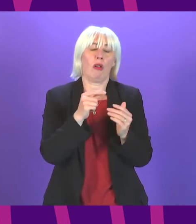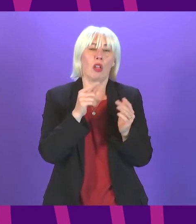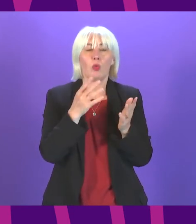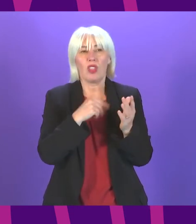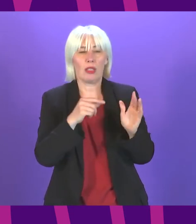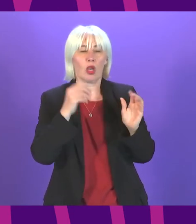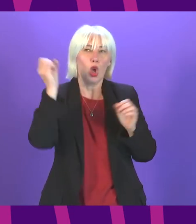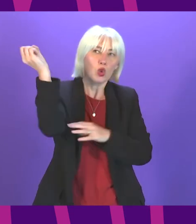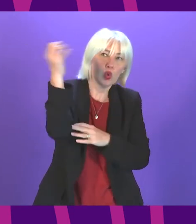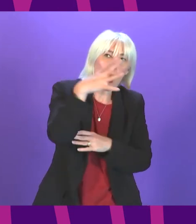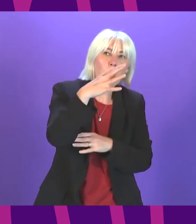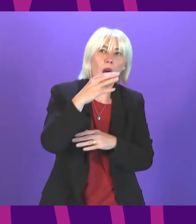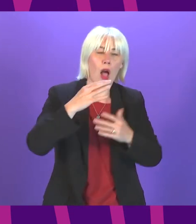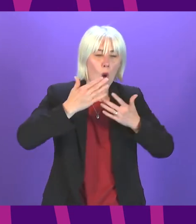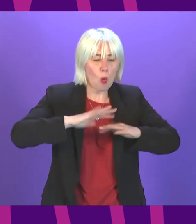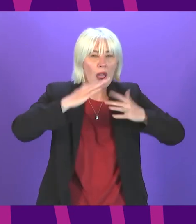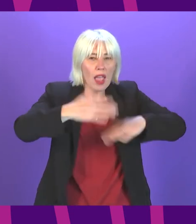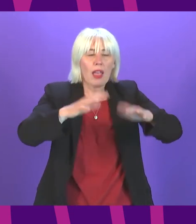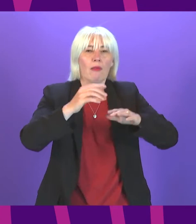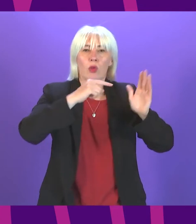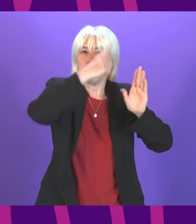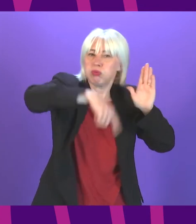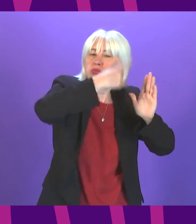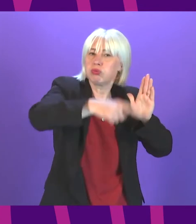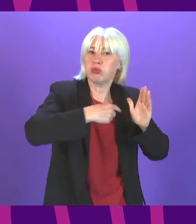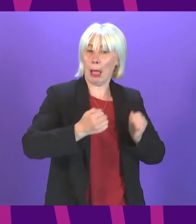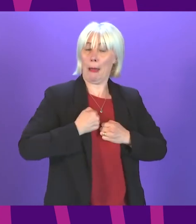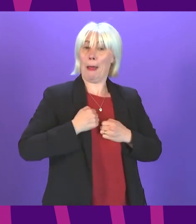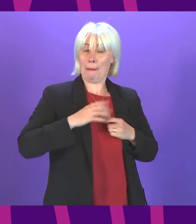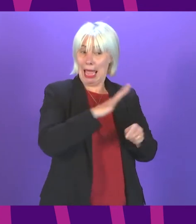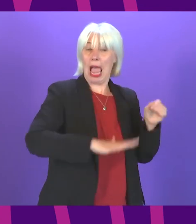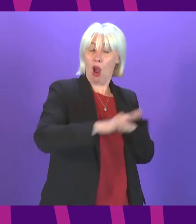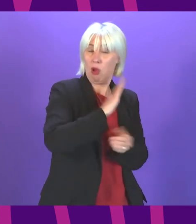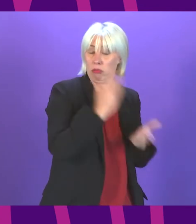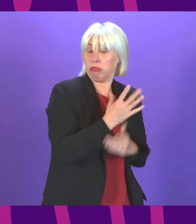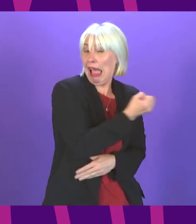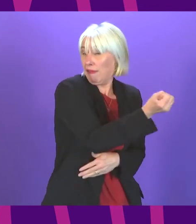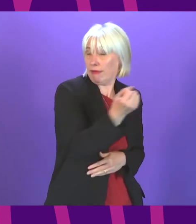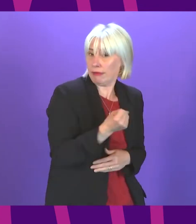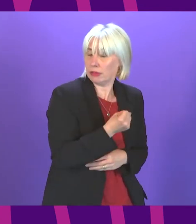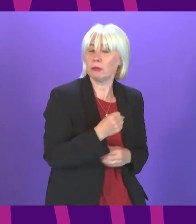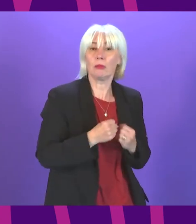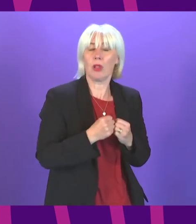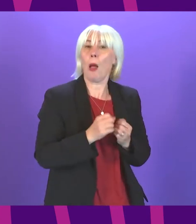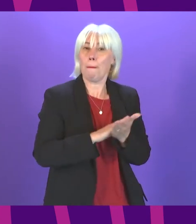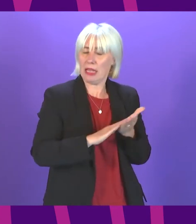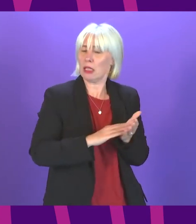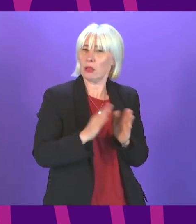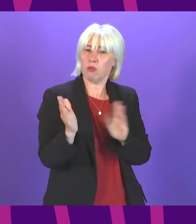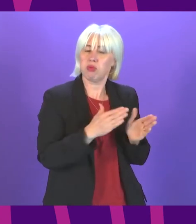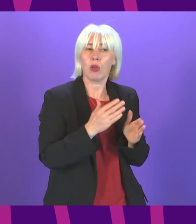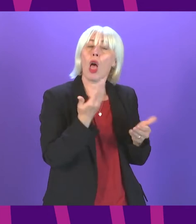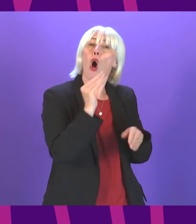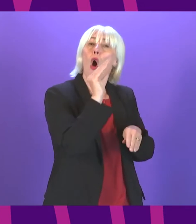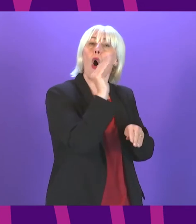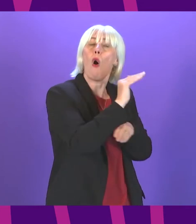solar and hydro all operate the length and breadth of my constituency the proposed development of W1 will bring in offshore wind and I'm